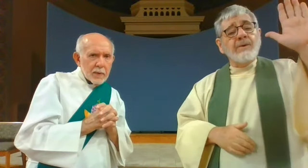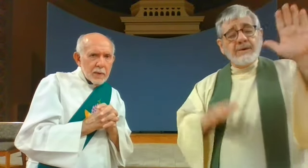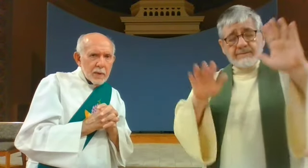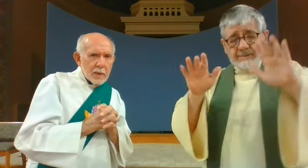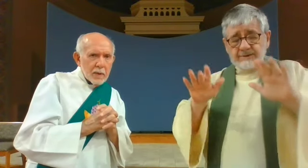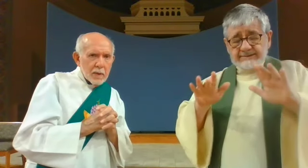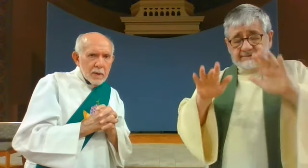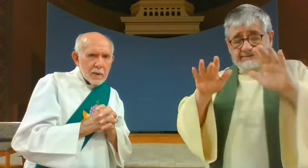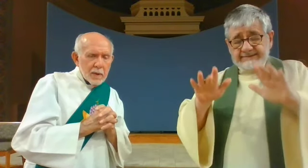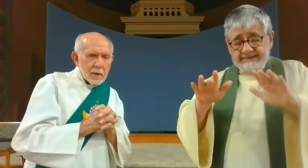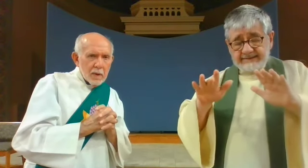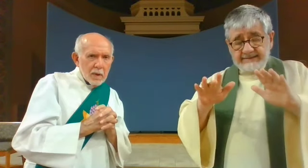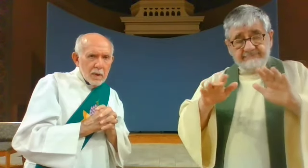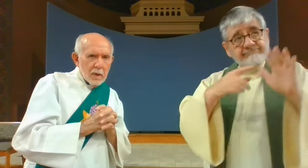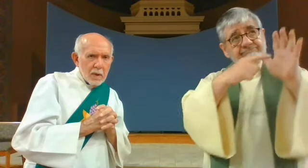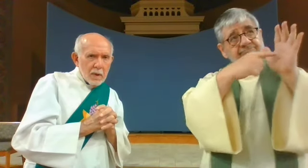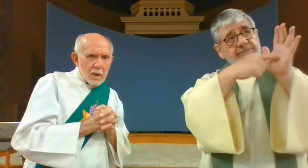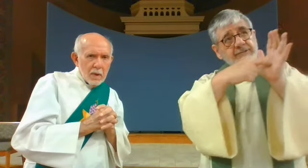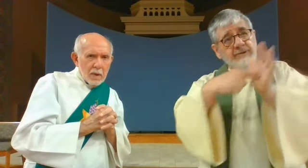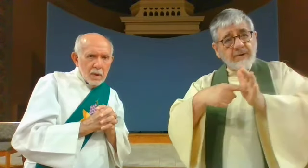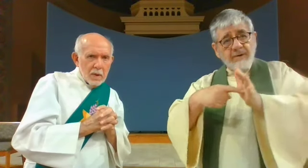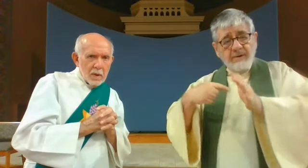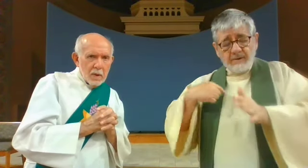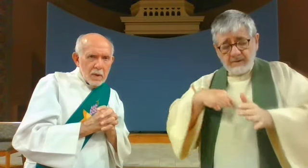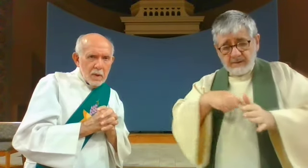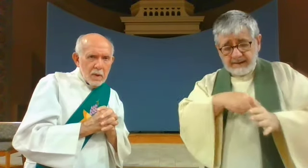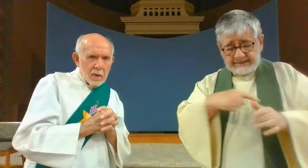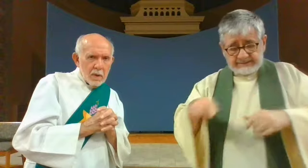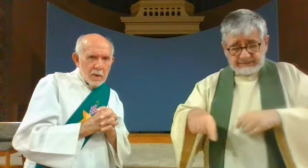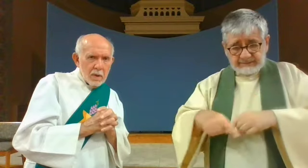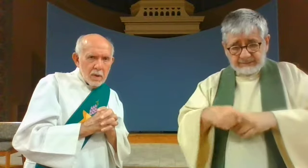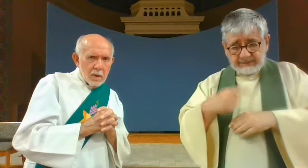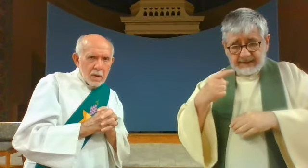God show us your mercy today